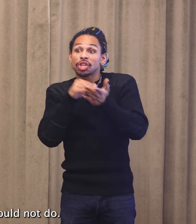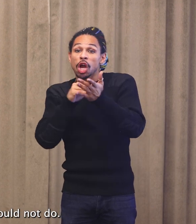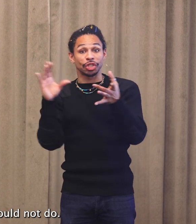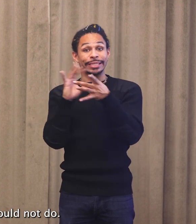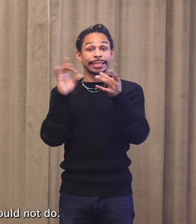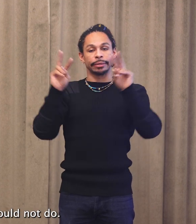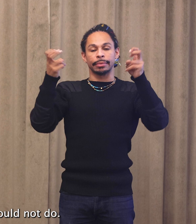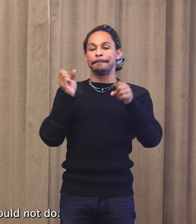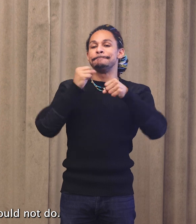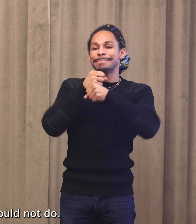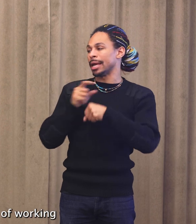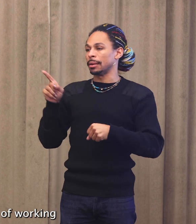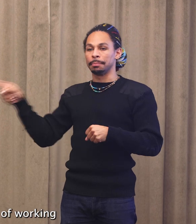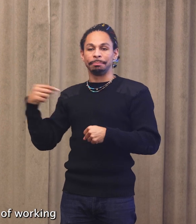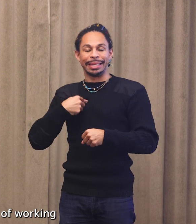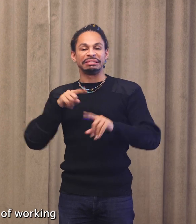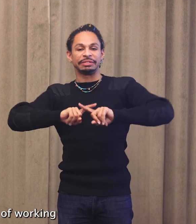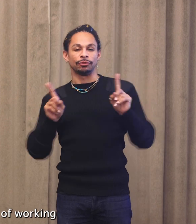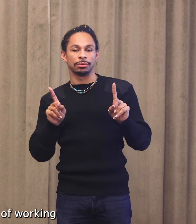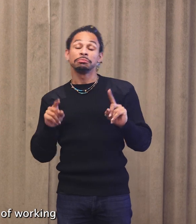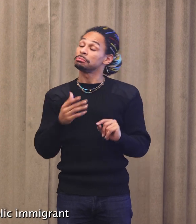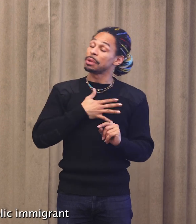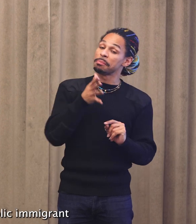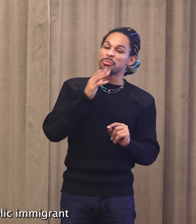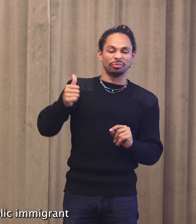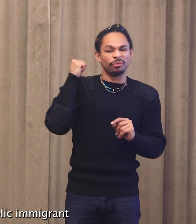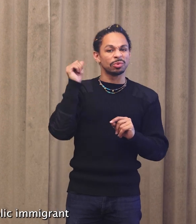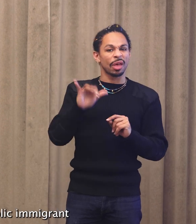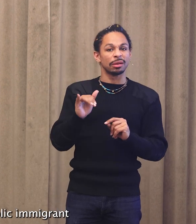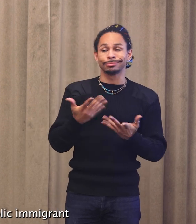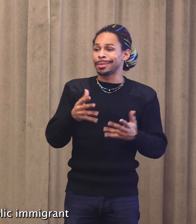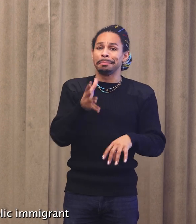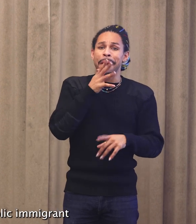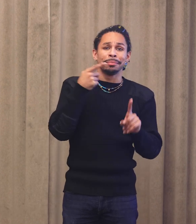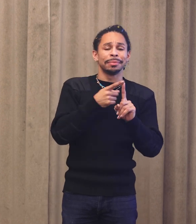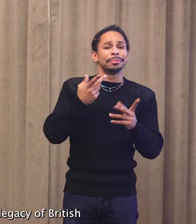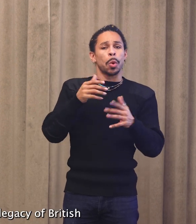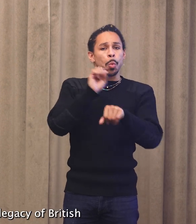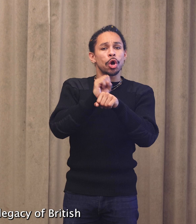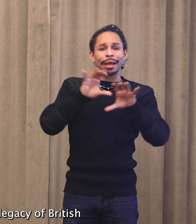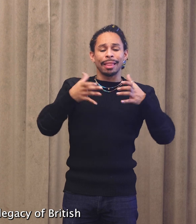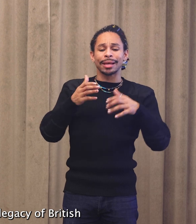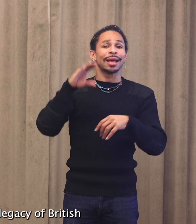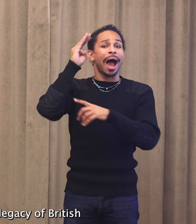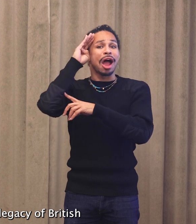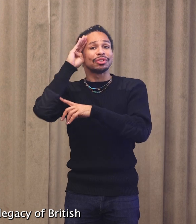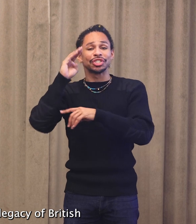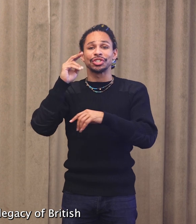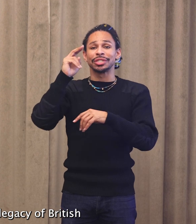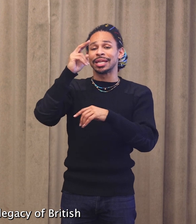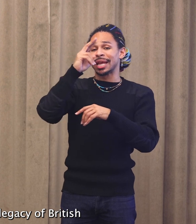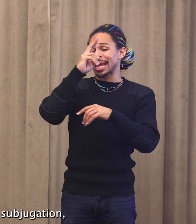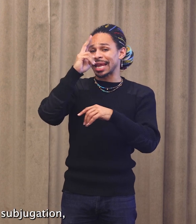she would not do. As a daughter of working class Irish Catholic immigrants with an epigenetic